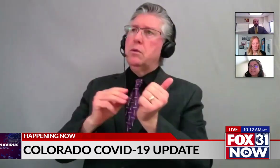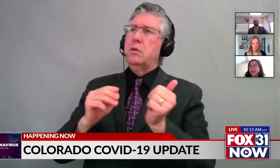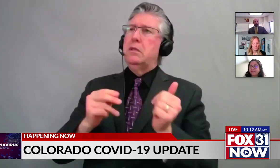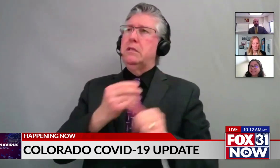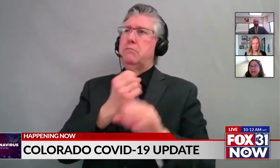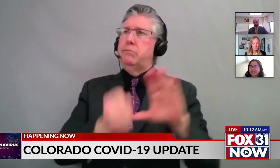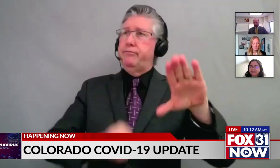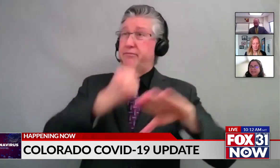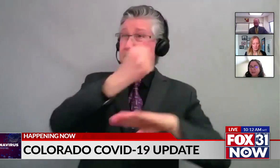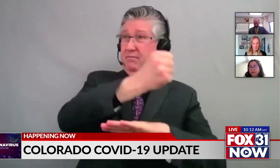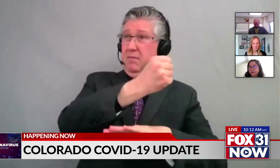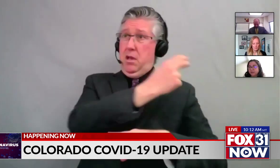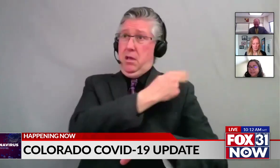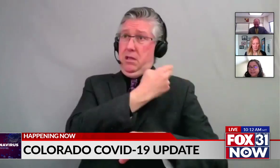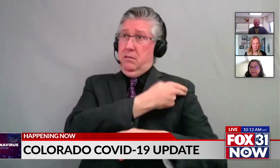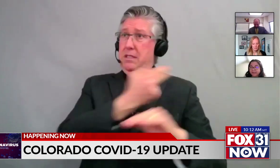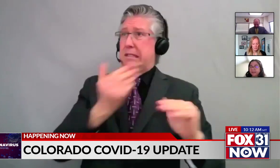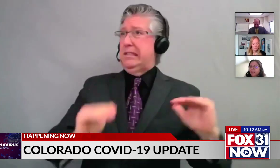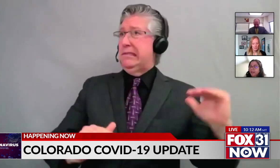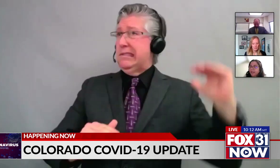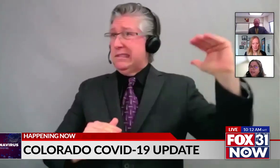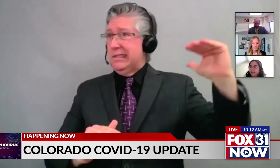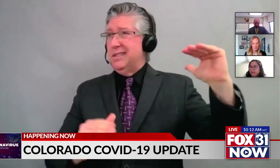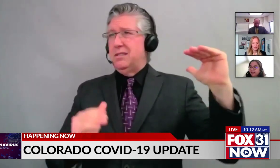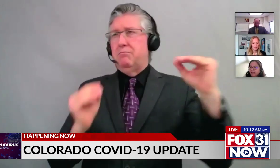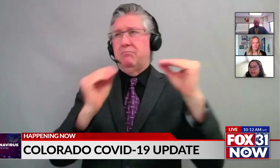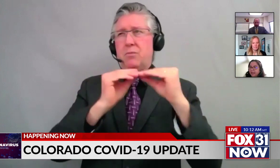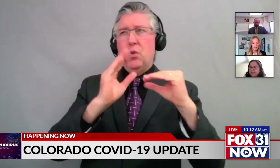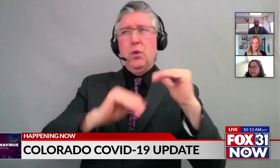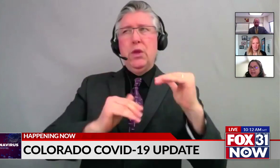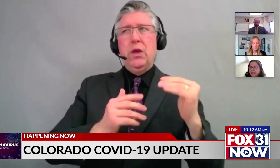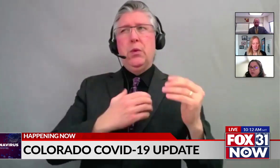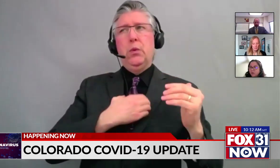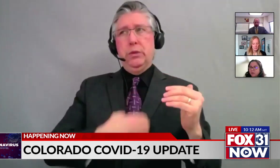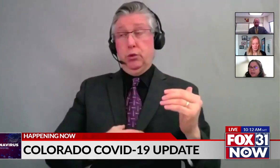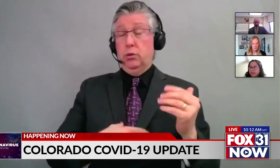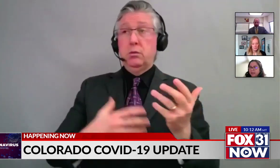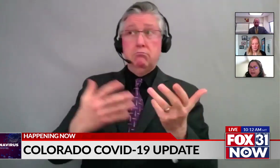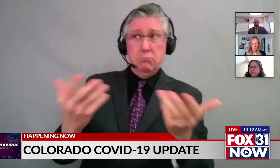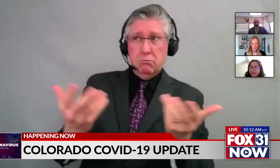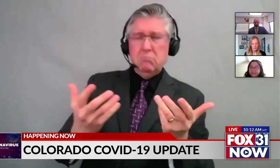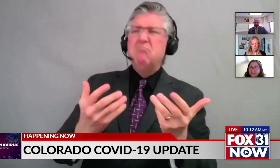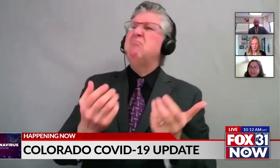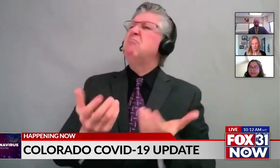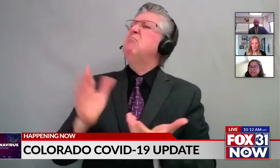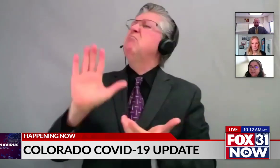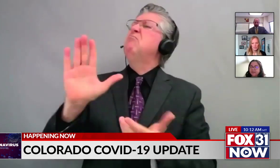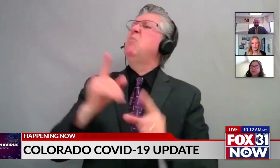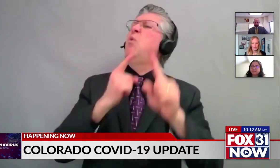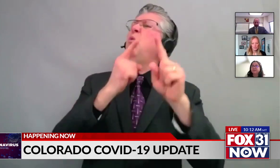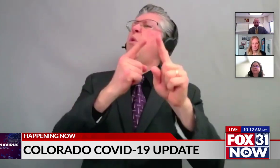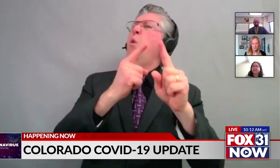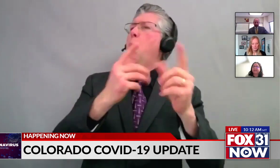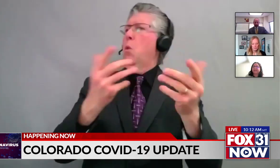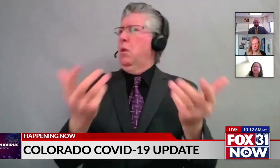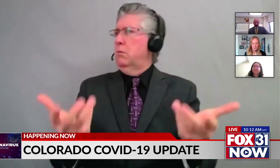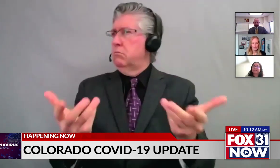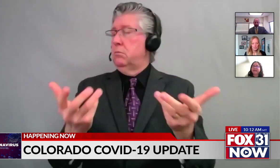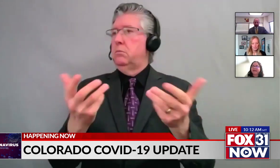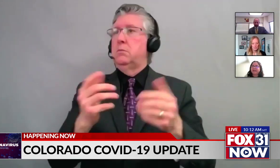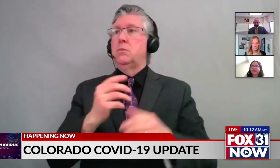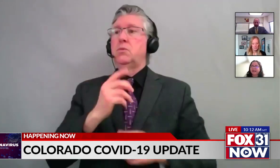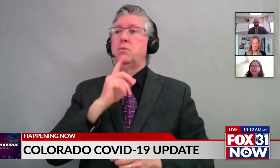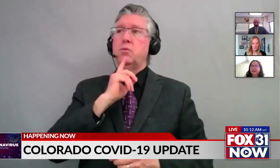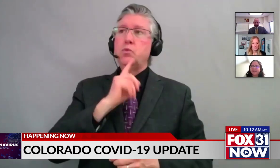you would like to see them. Is there a goal at this point? we trying to get back to, you know,